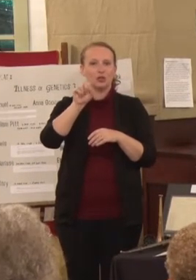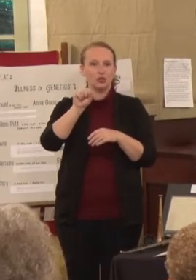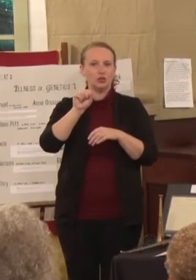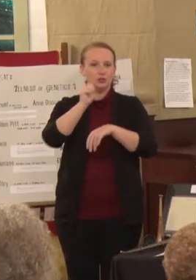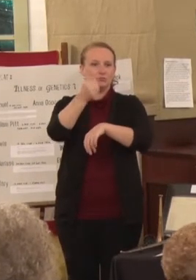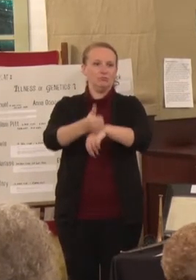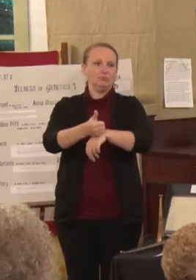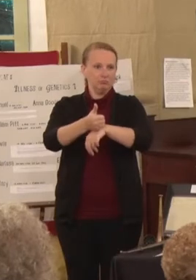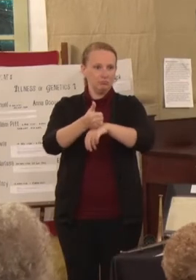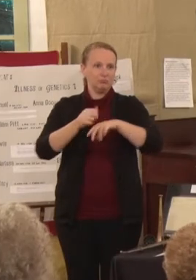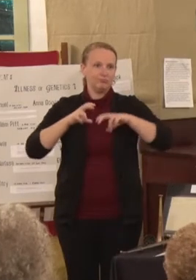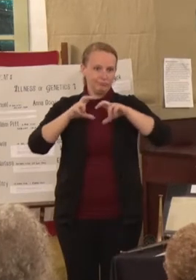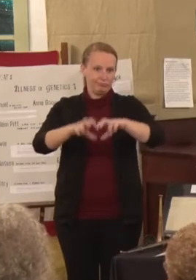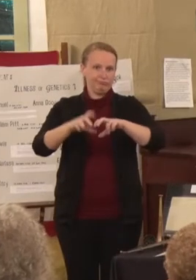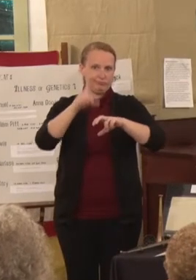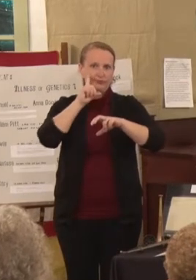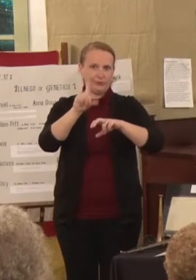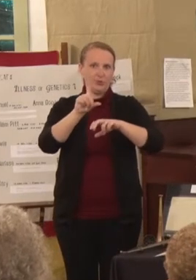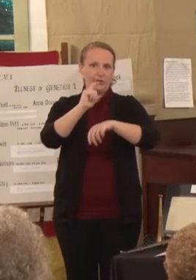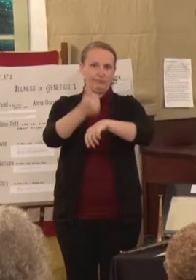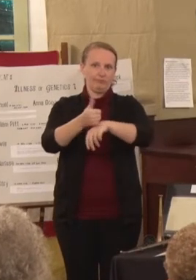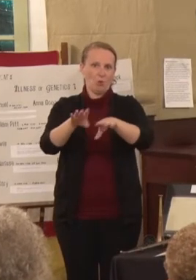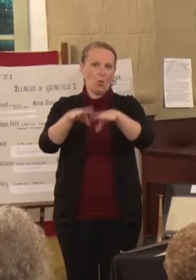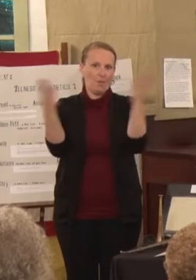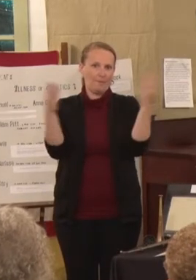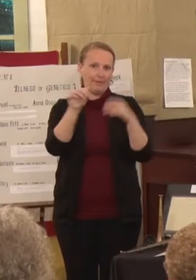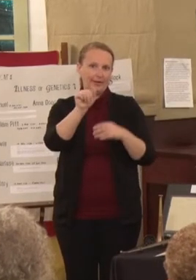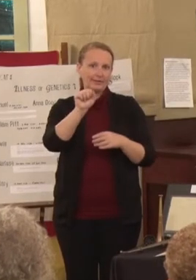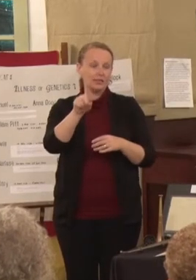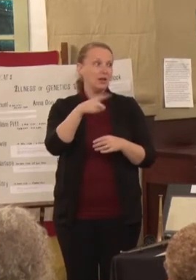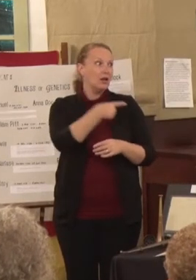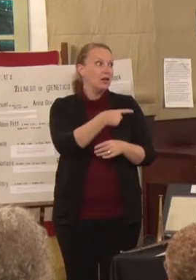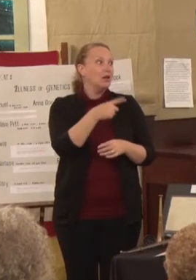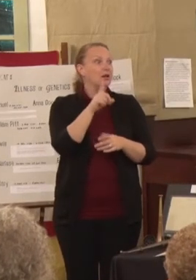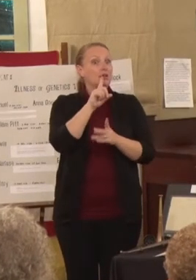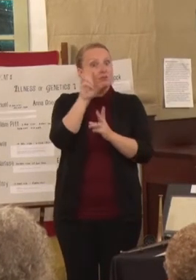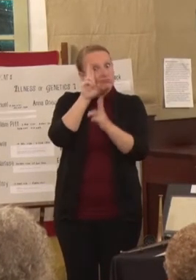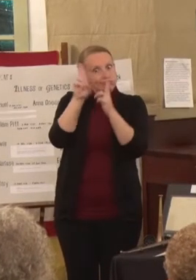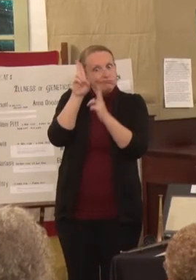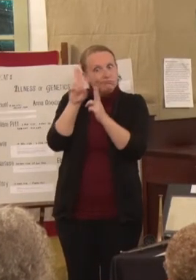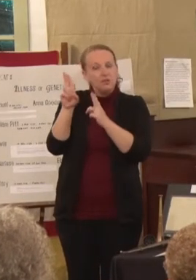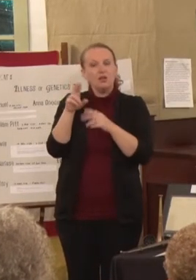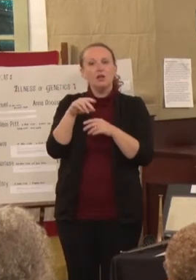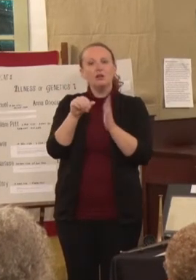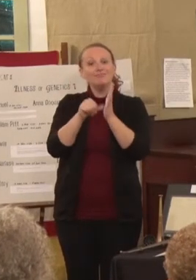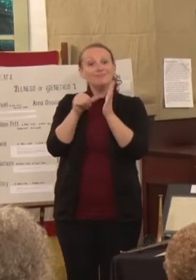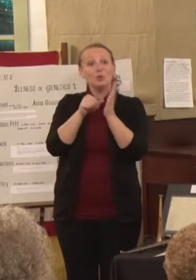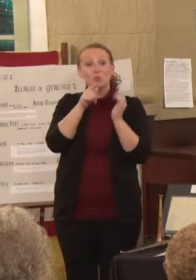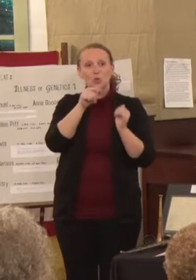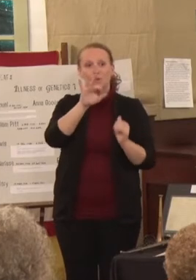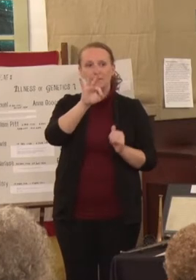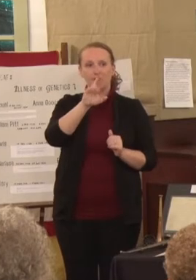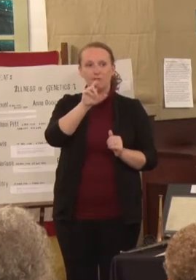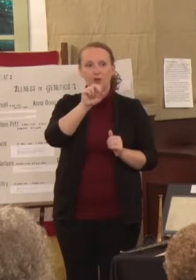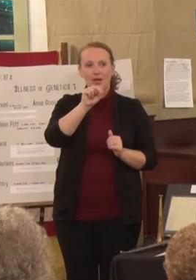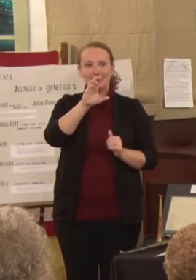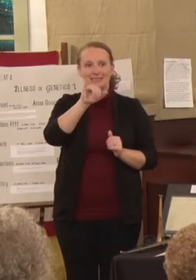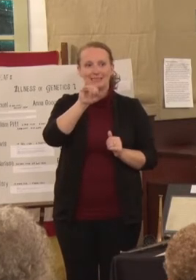monument. It was sculpted by Frances Watsworth and it's called The